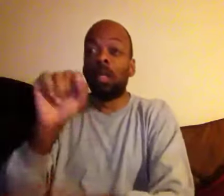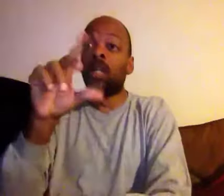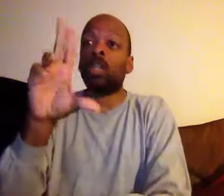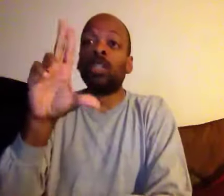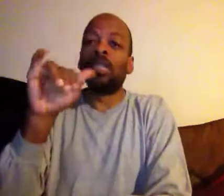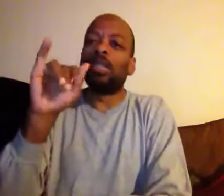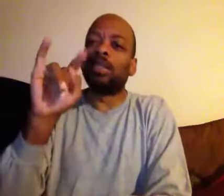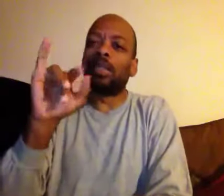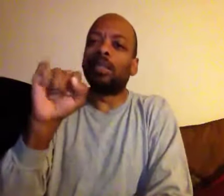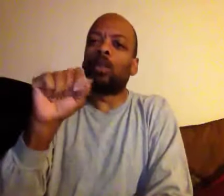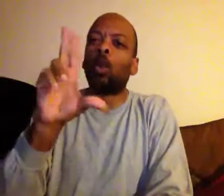very naughty